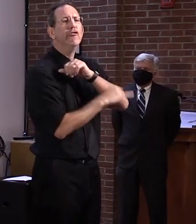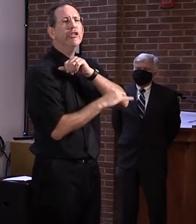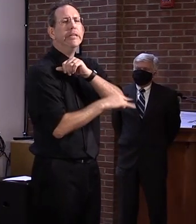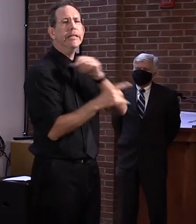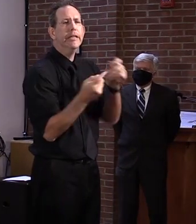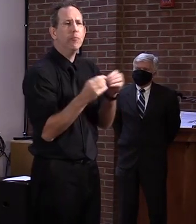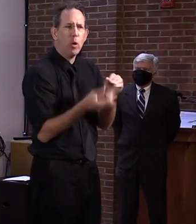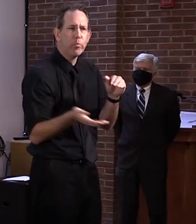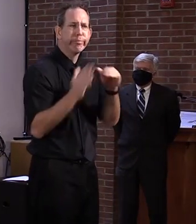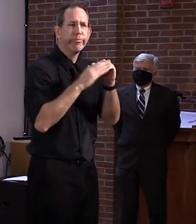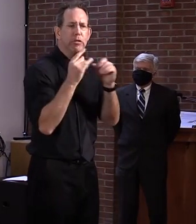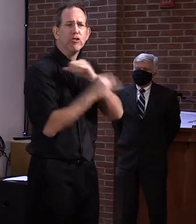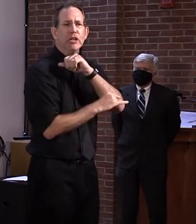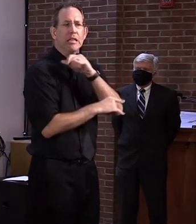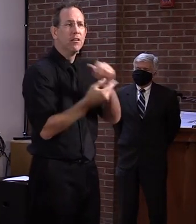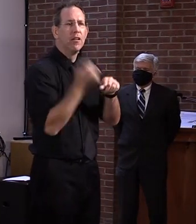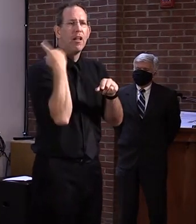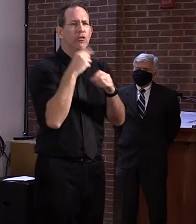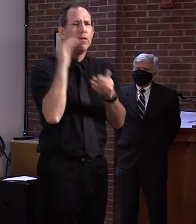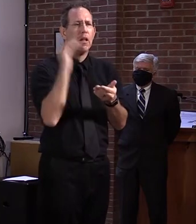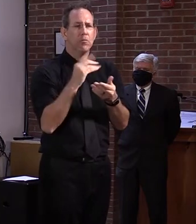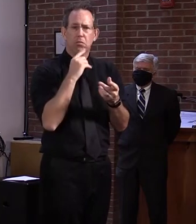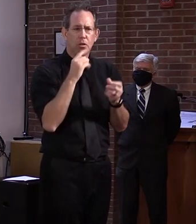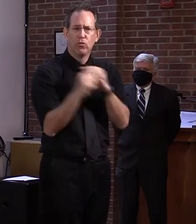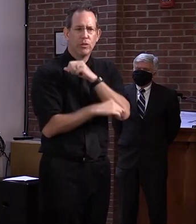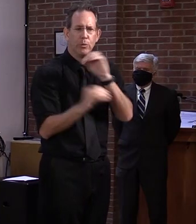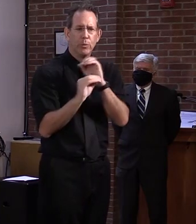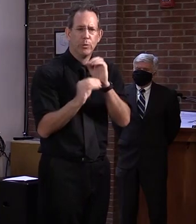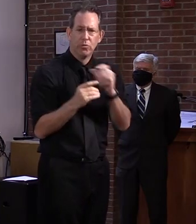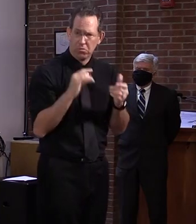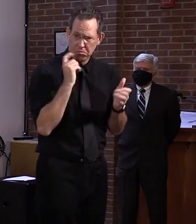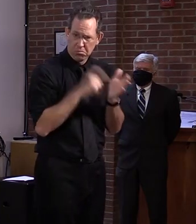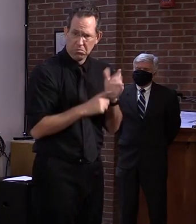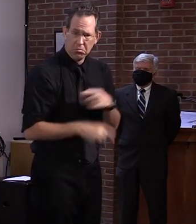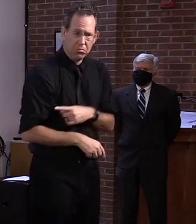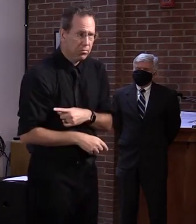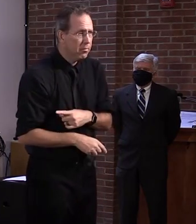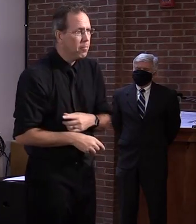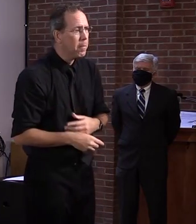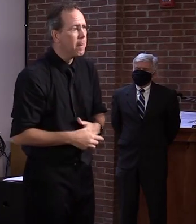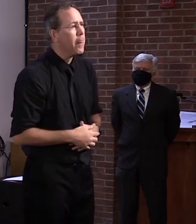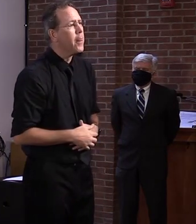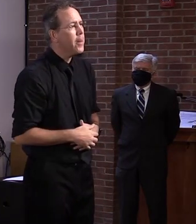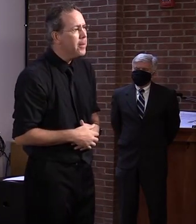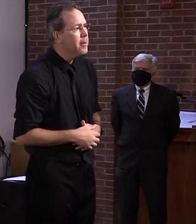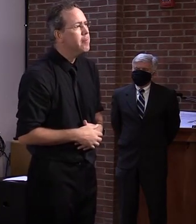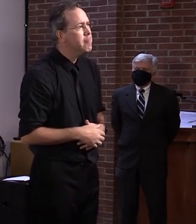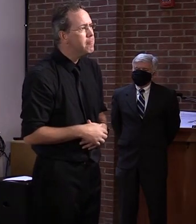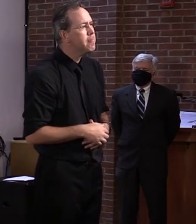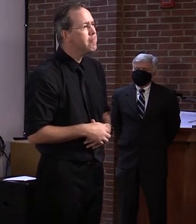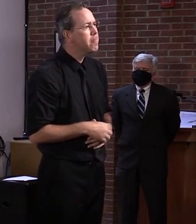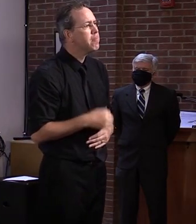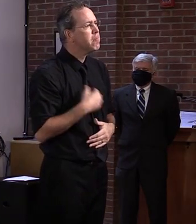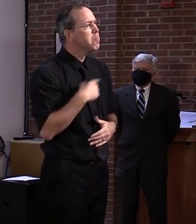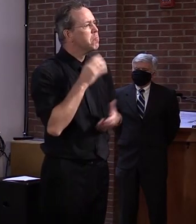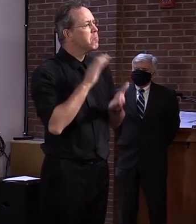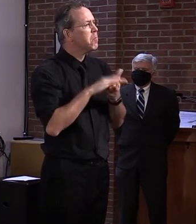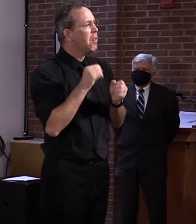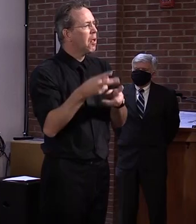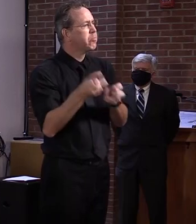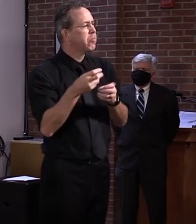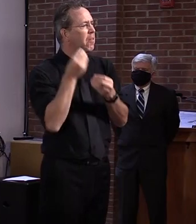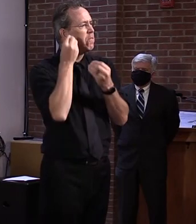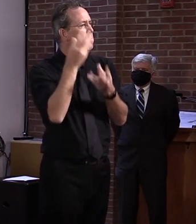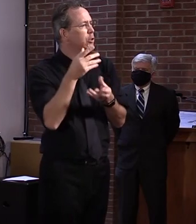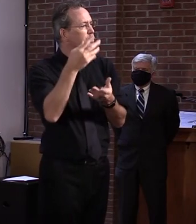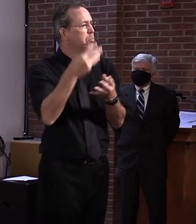I'm pretty confident that we would be able to, um, get that information and, and look at it. I'd love